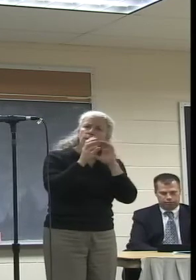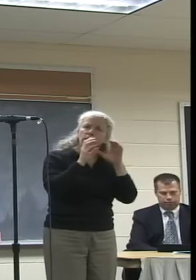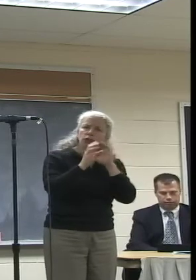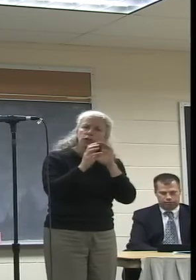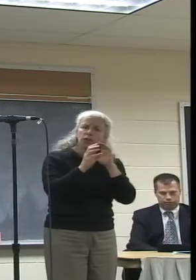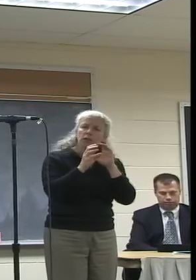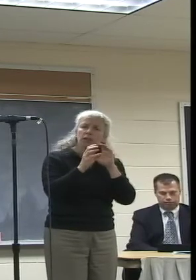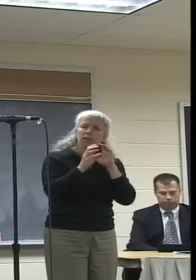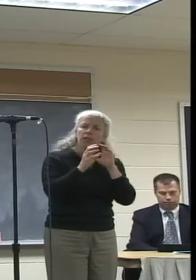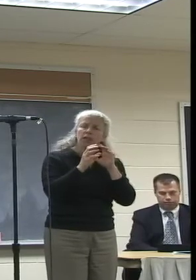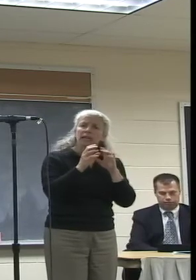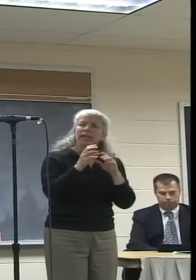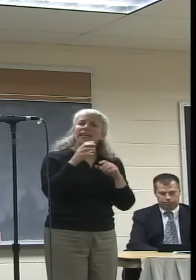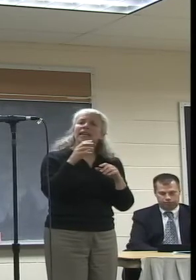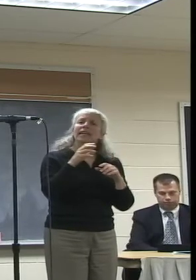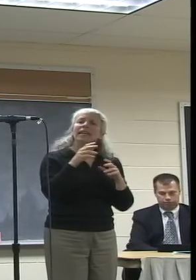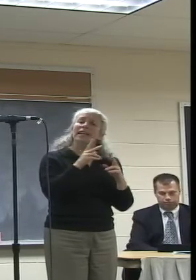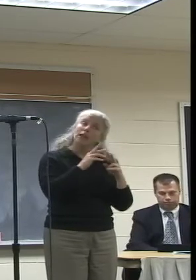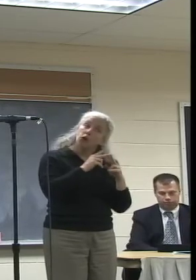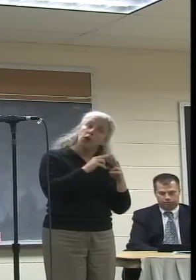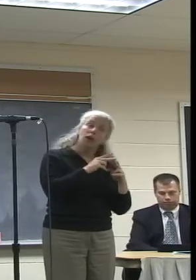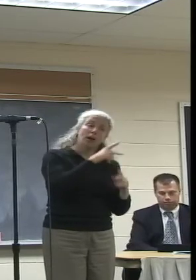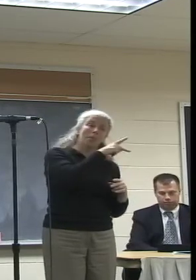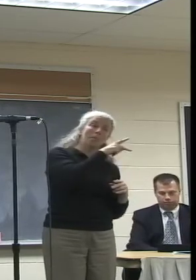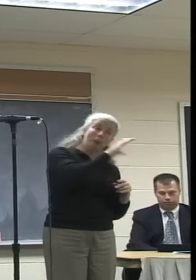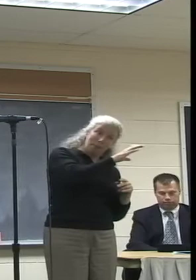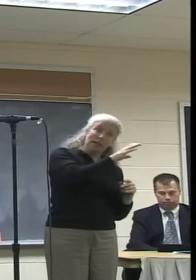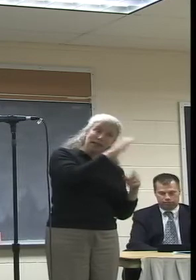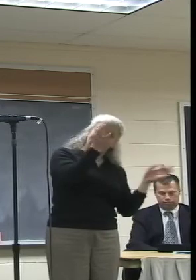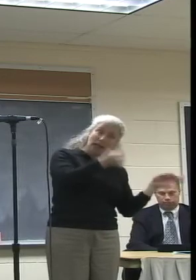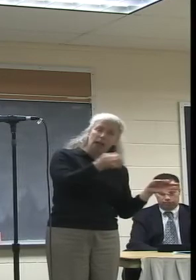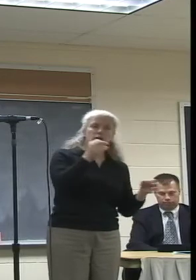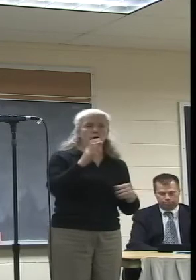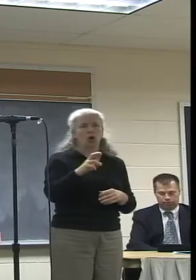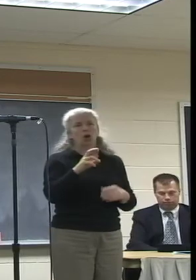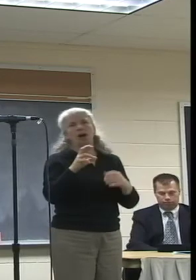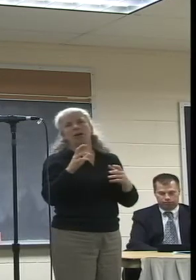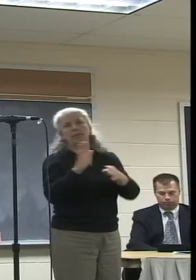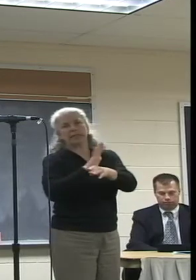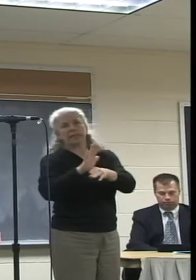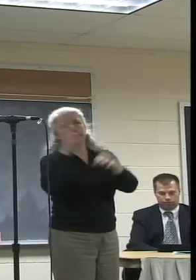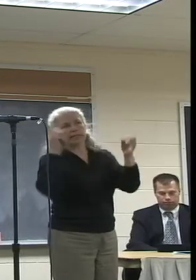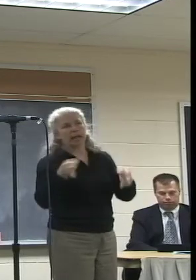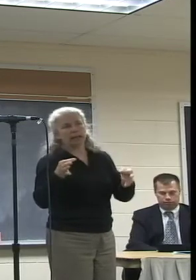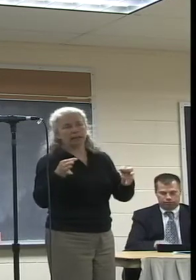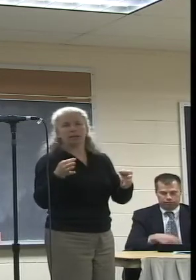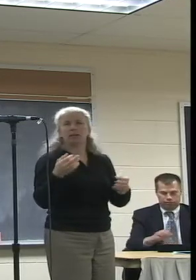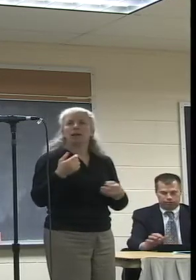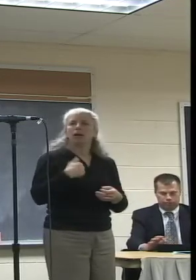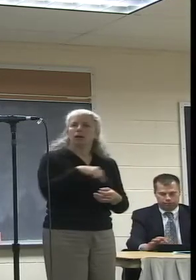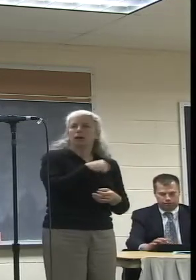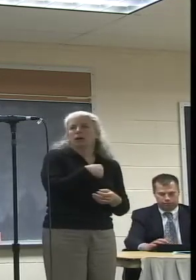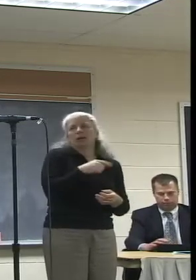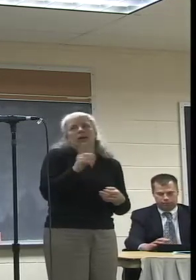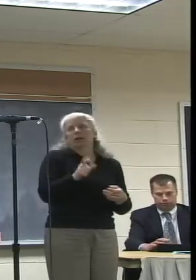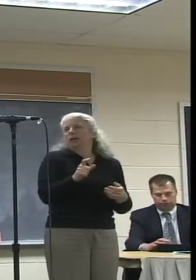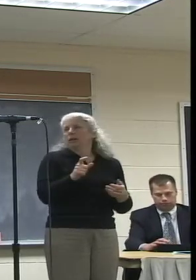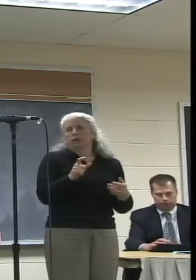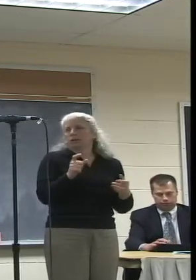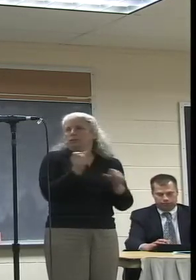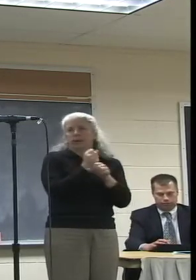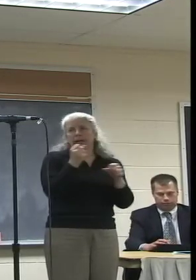dictated by the public or is dictated by commercial interests. And we have an opportunity to make it known that we